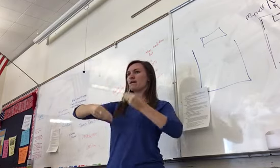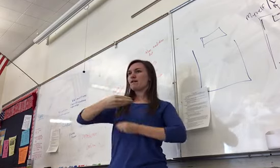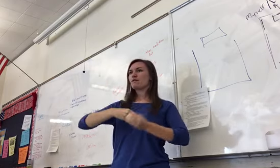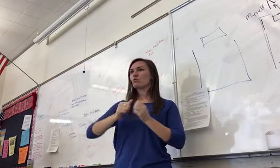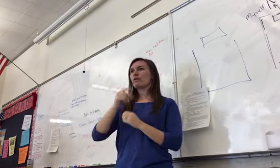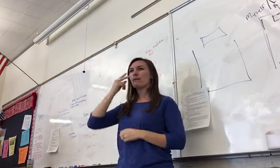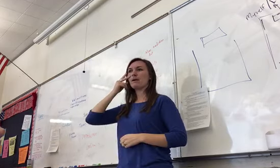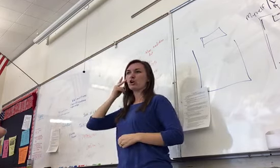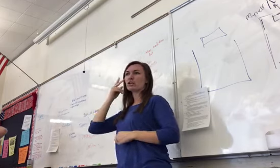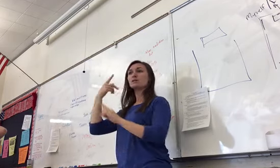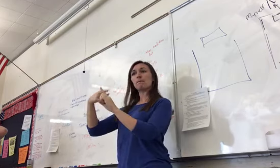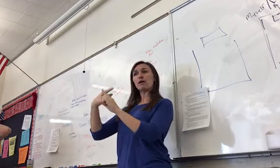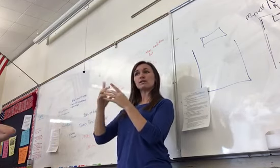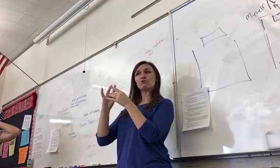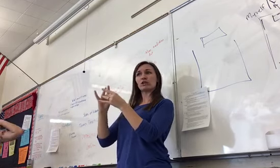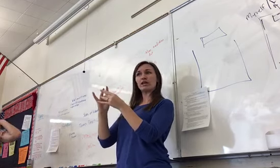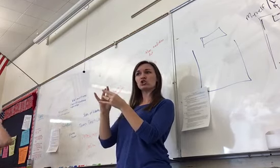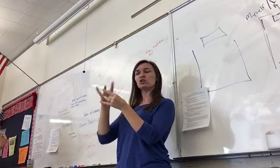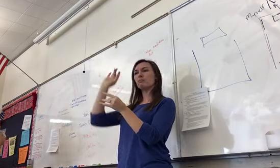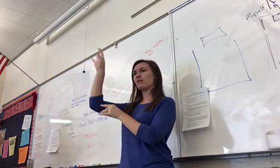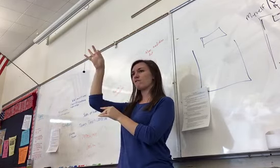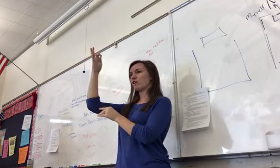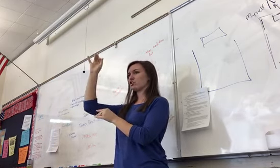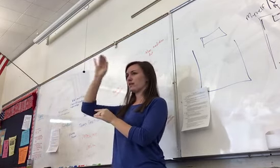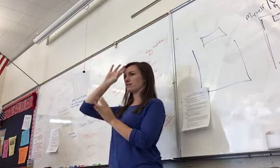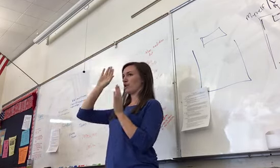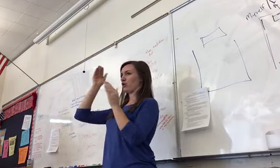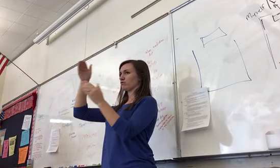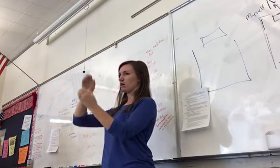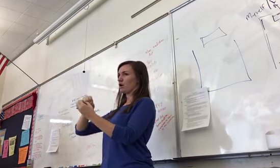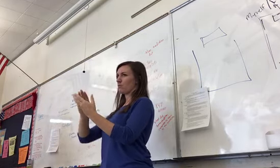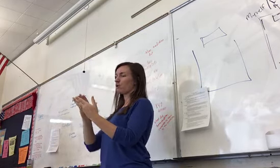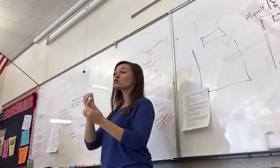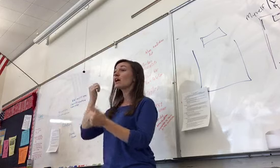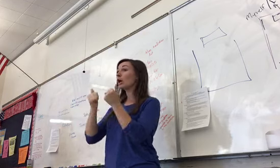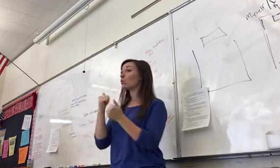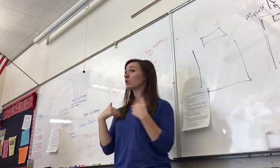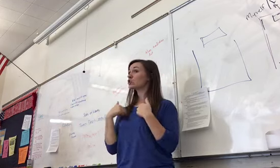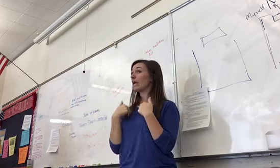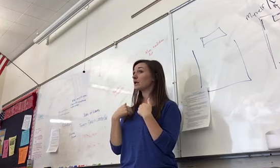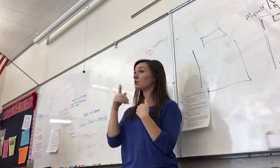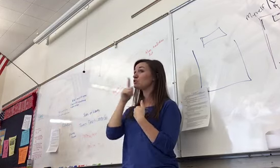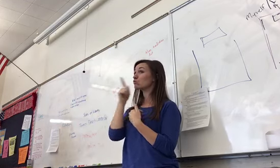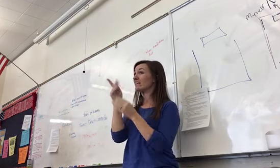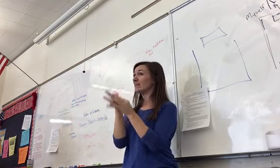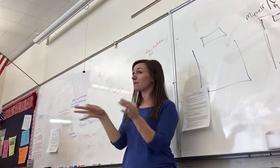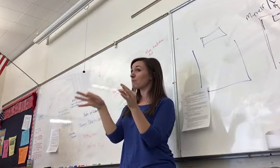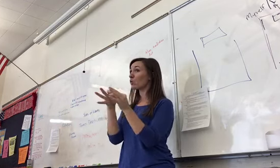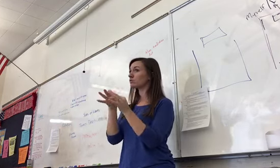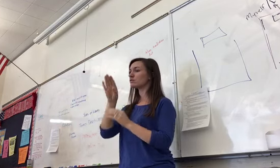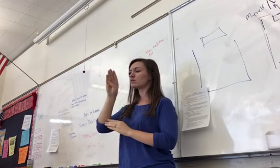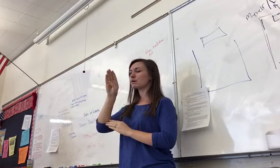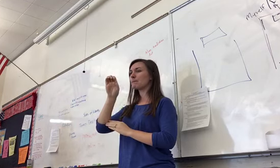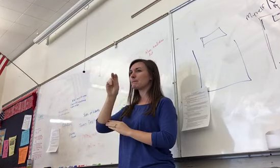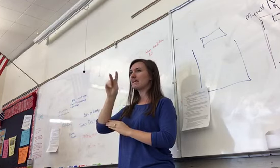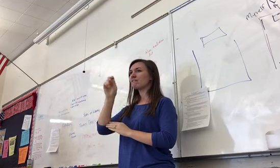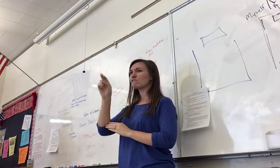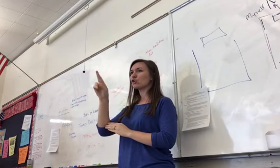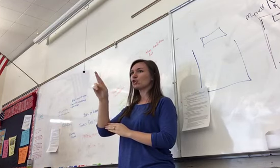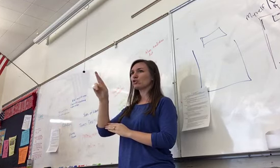positive relationships. In particular, what one animal is very important to the French? Beaver. Beavers. Beaver pelts.